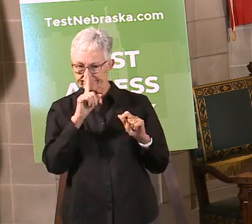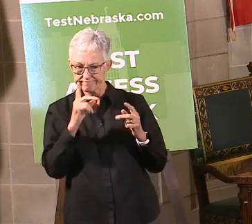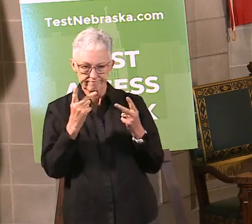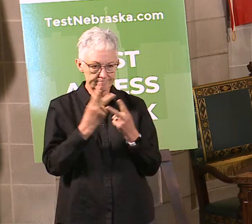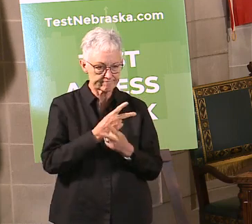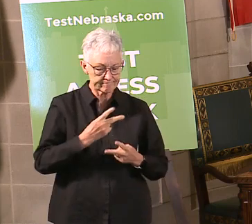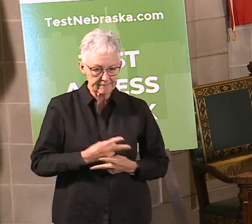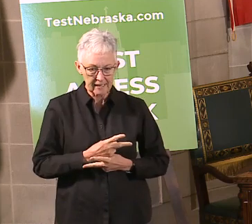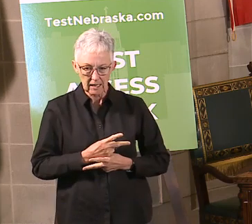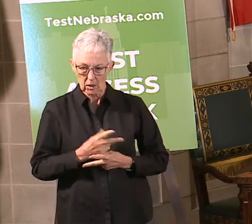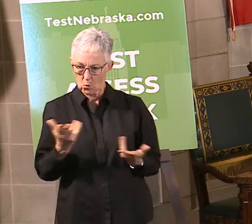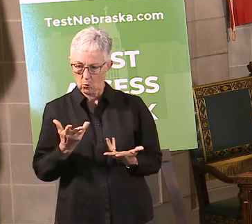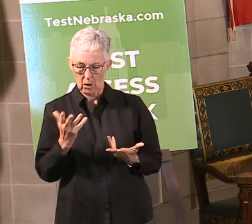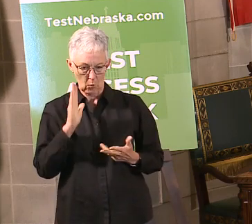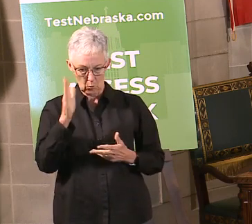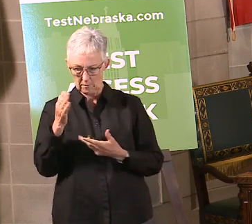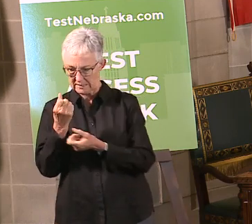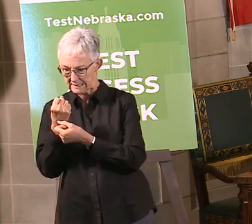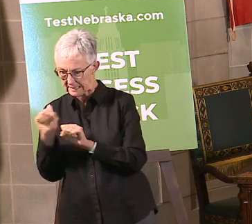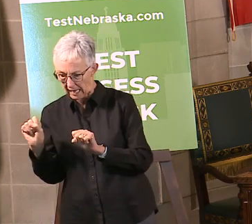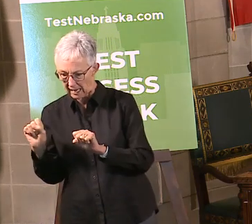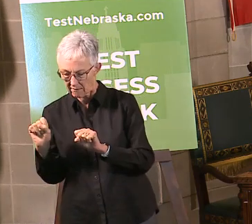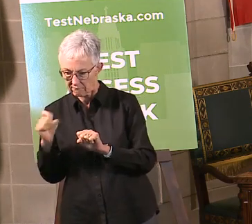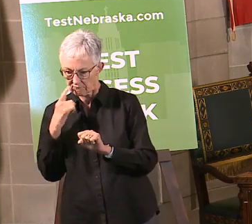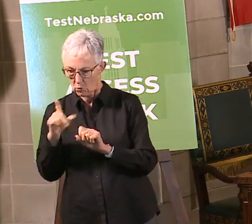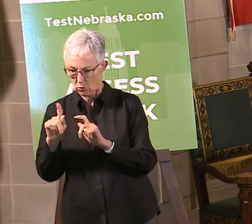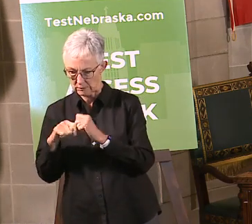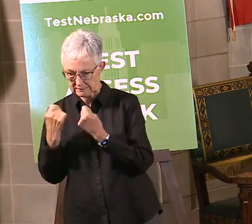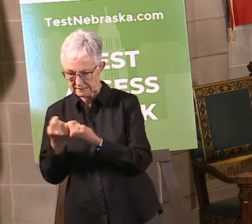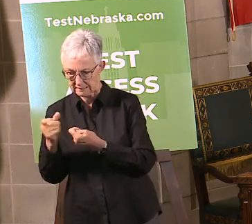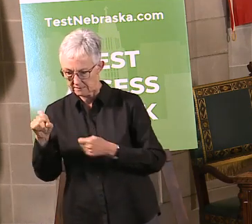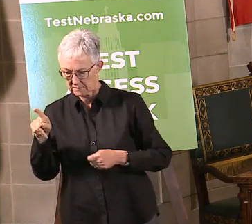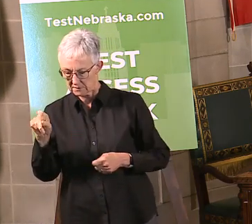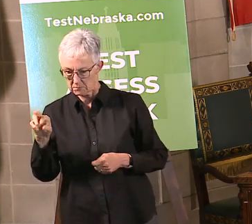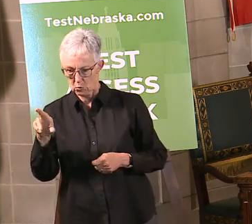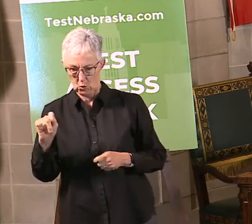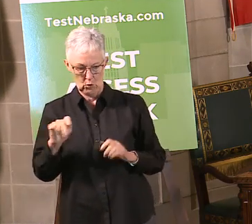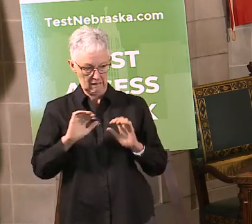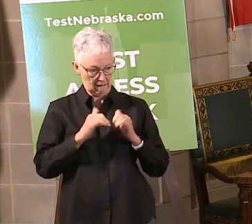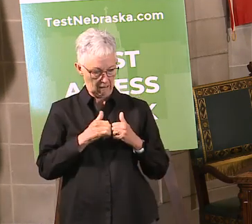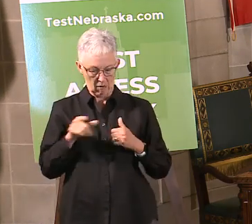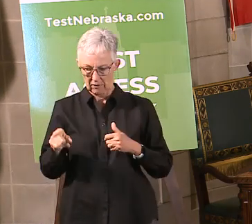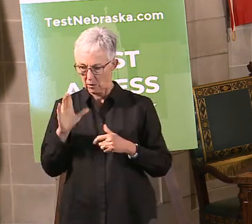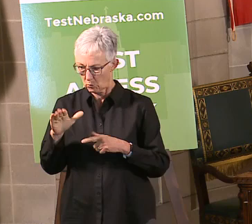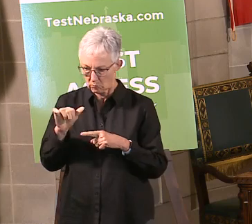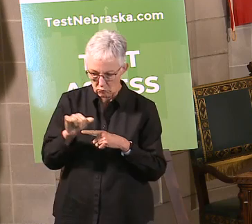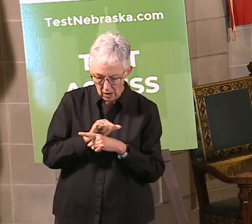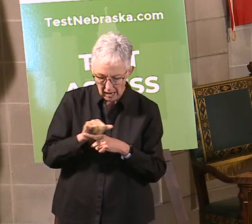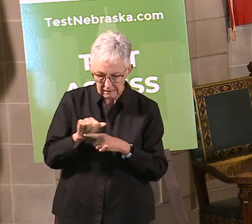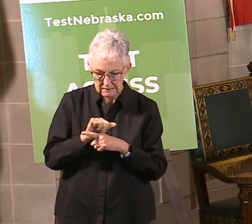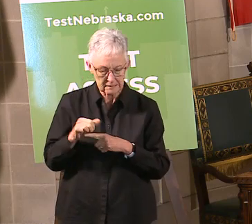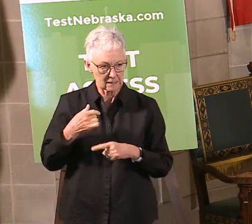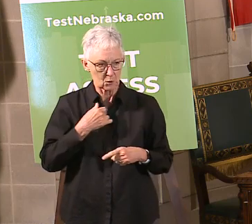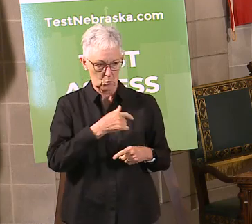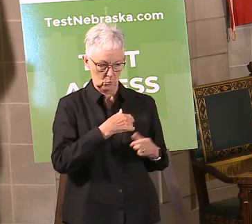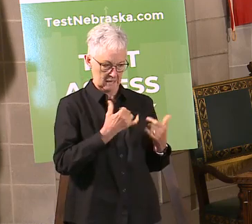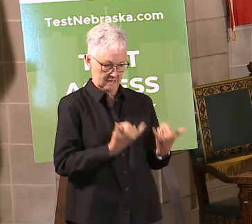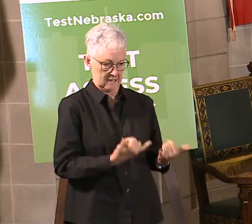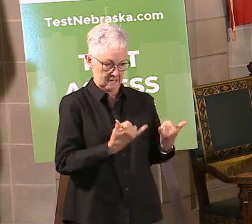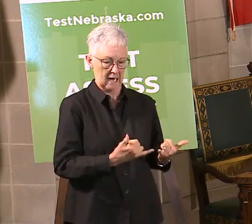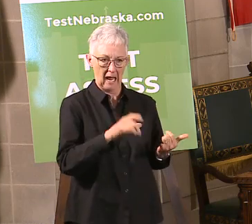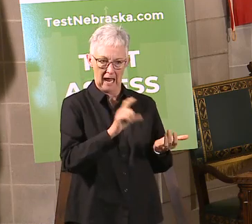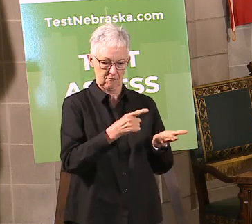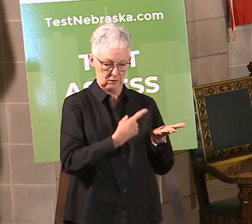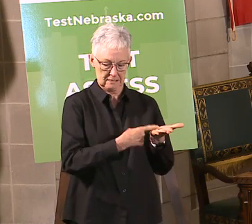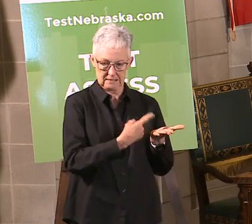what's safe and what works for team sports and for practices and ultimately. So the efforts that are taking place for